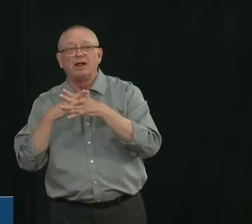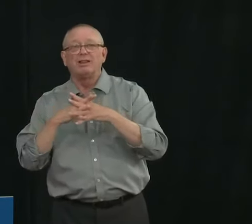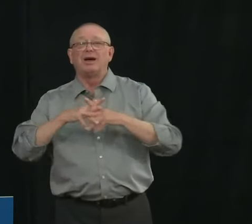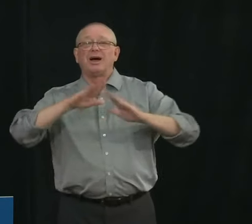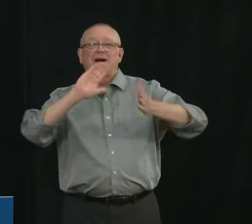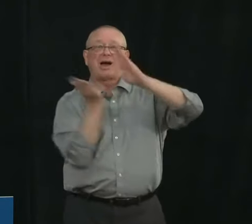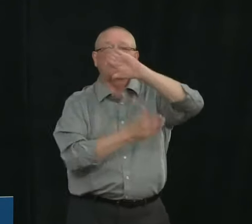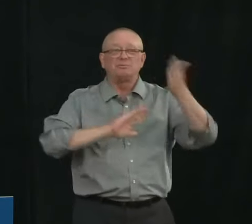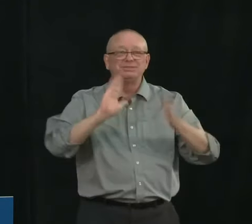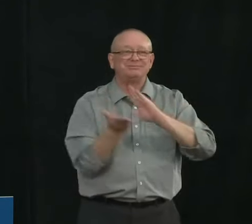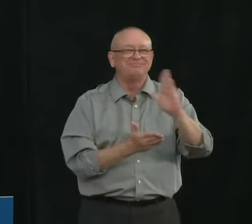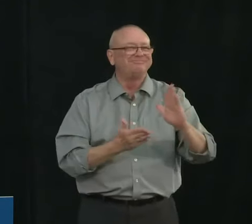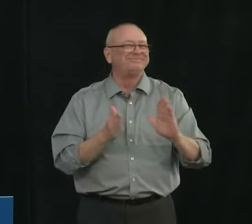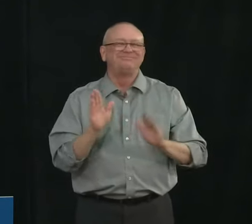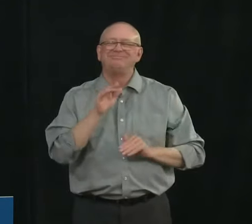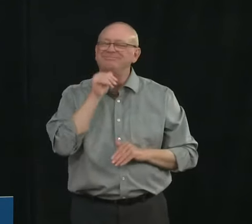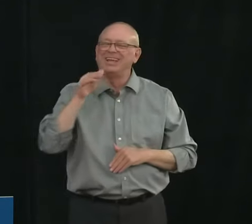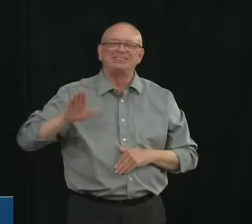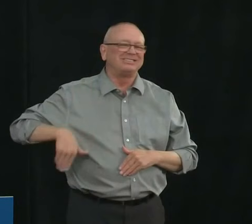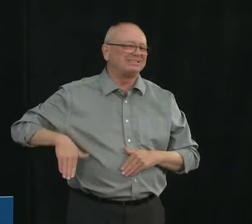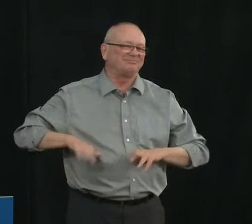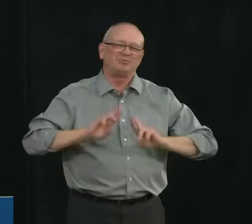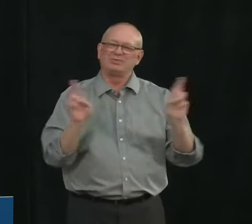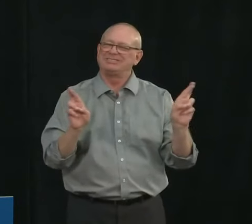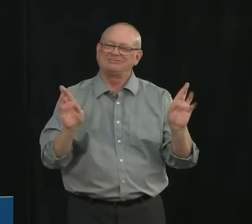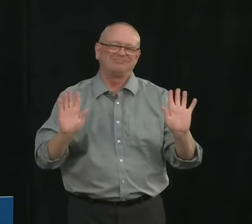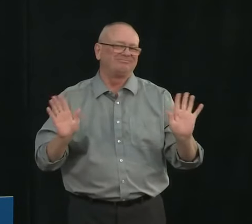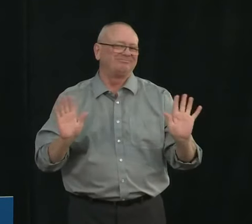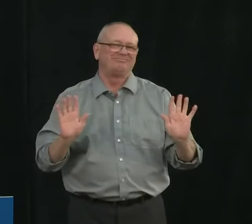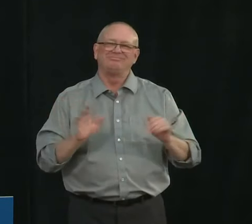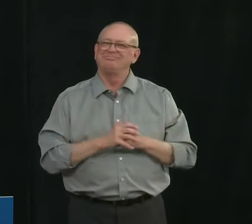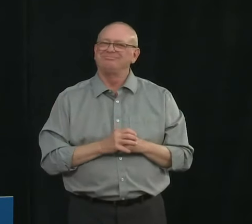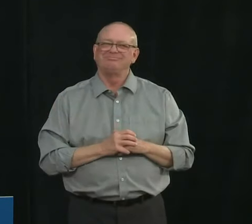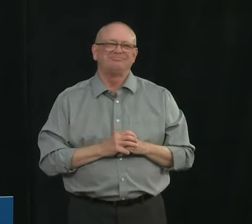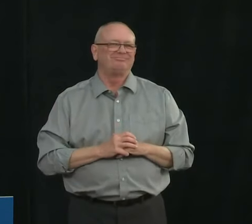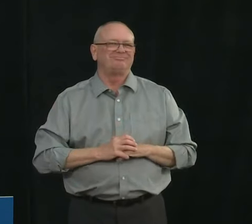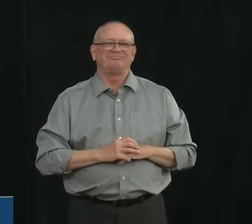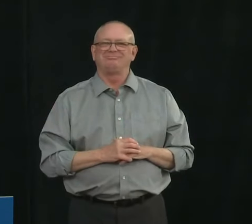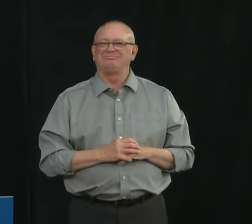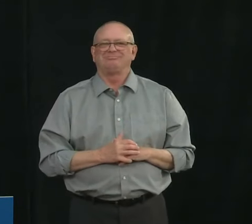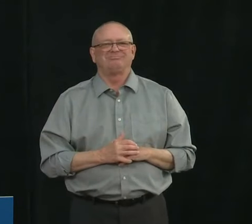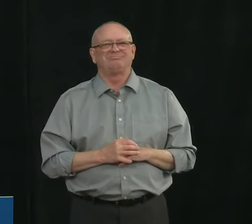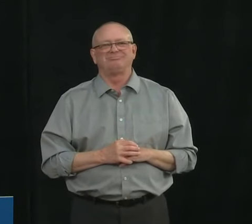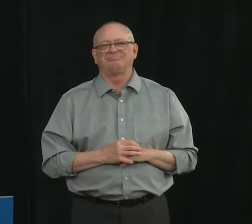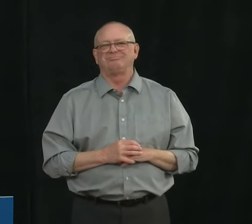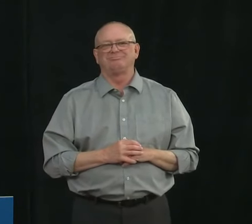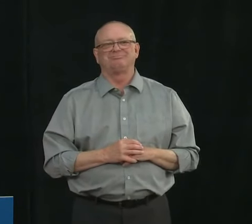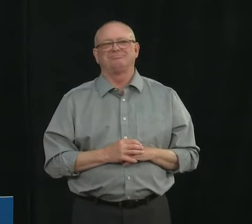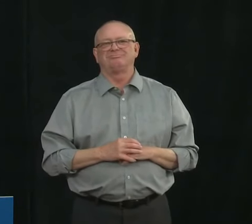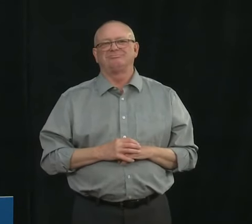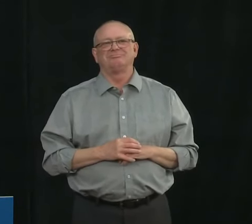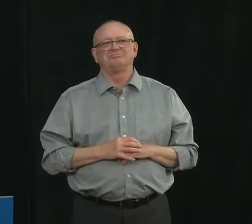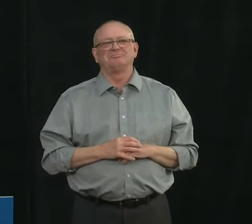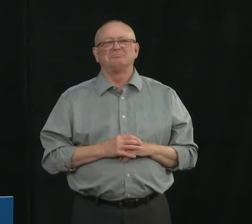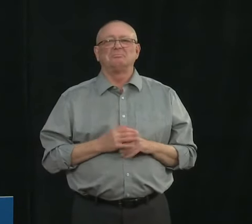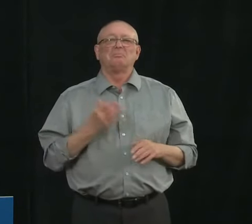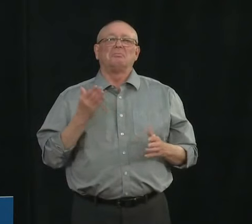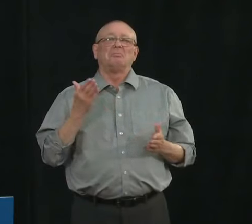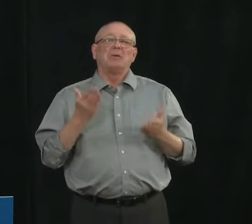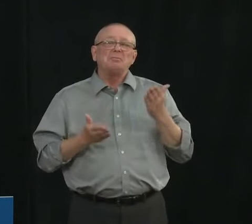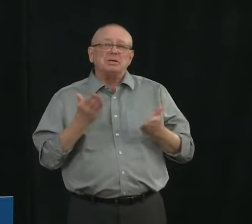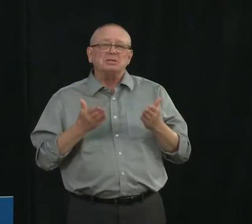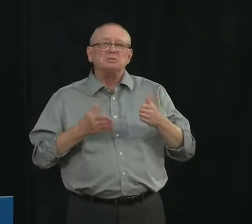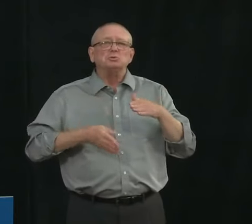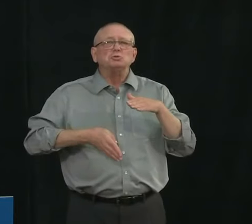to meet public health orders and physical distancing requirements such as a focus on individual drills rather than on team